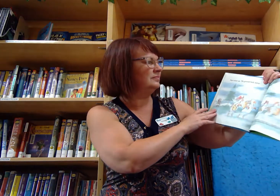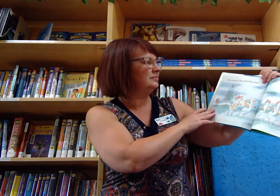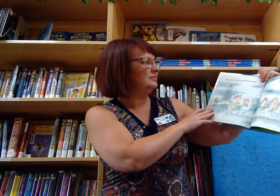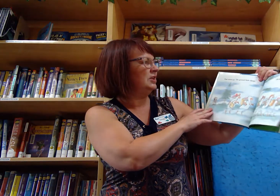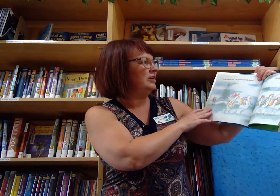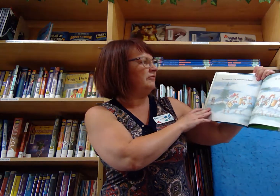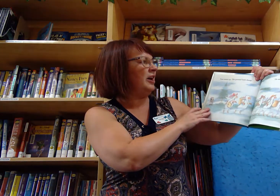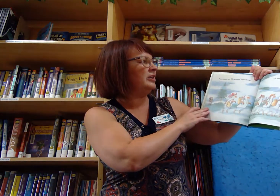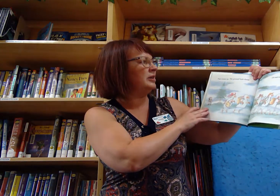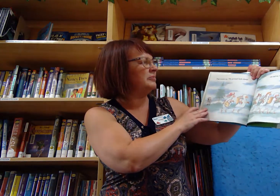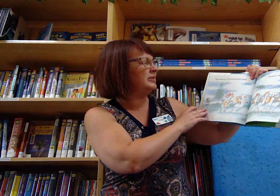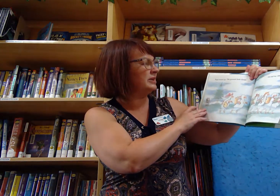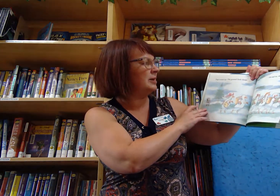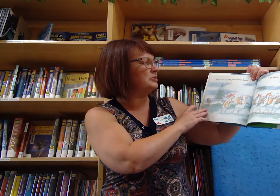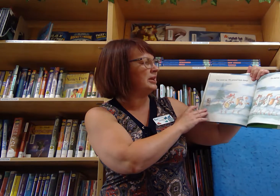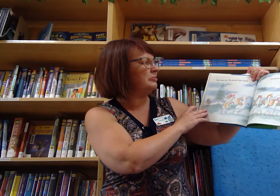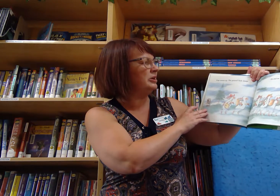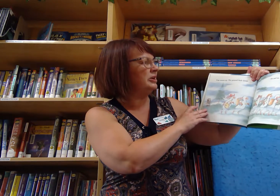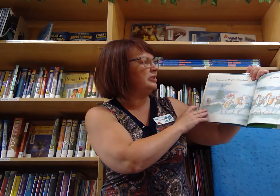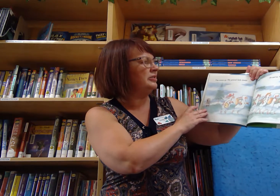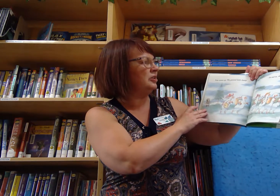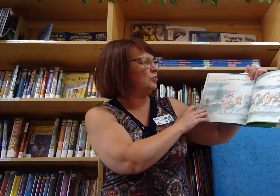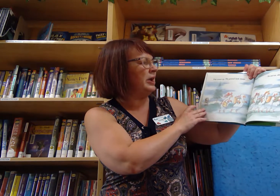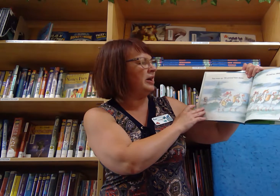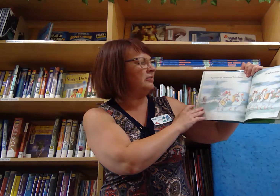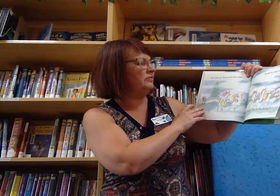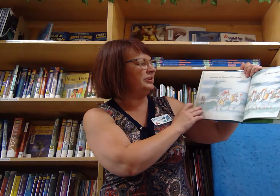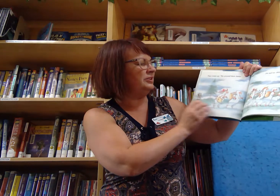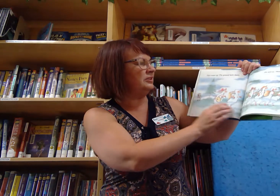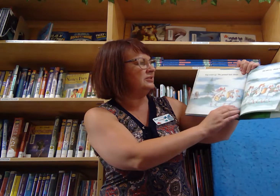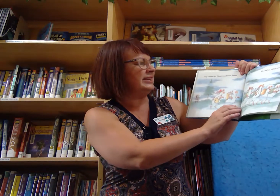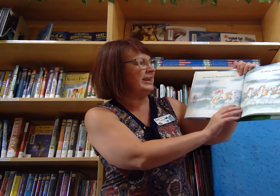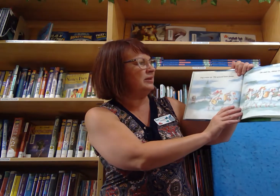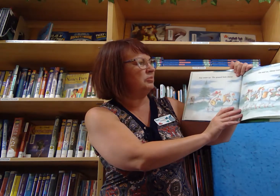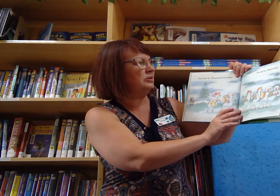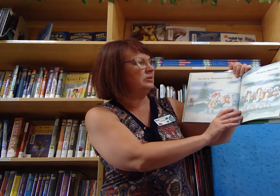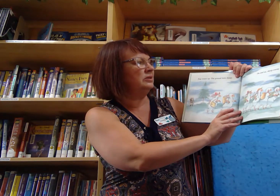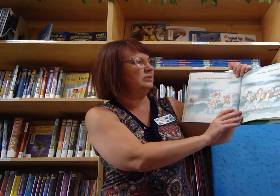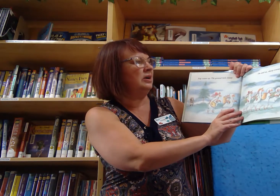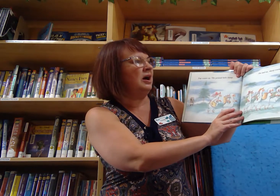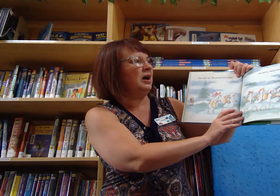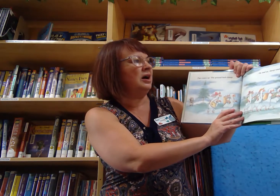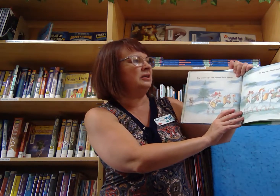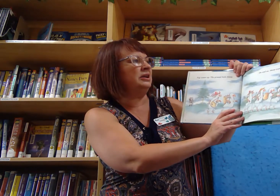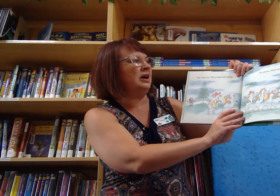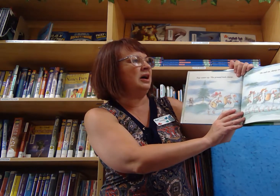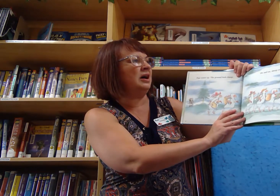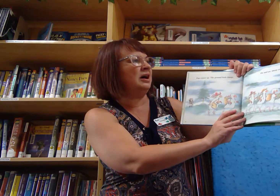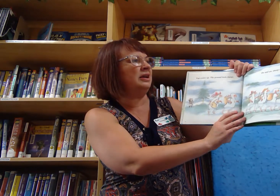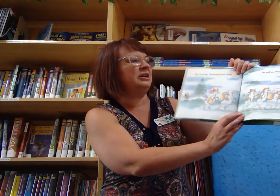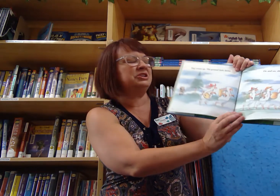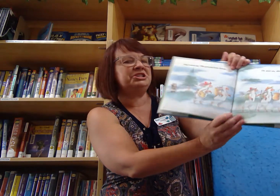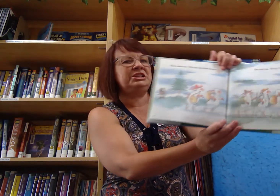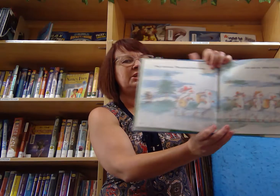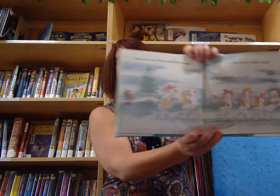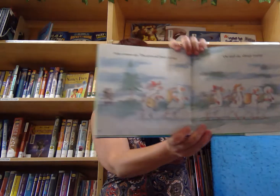Fog comes up. The ground bails down. On and on. Sheep